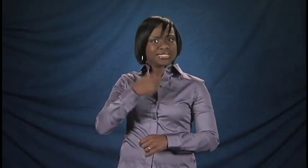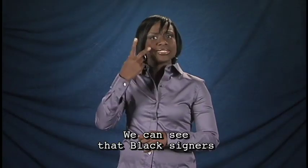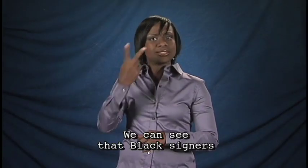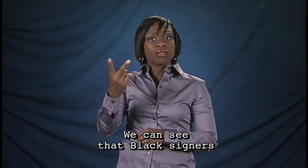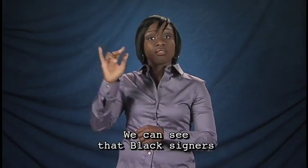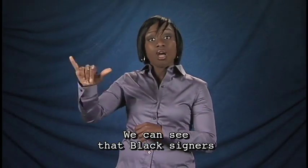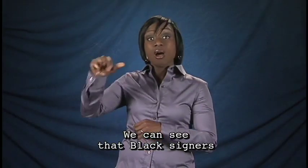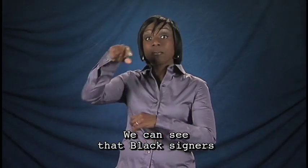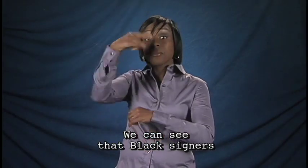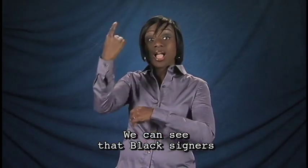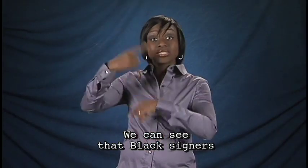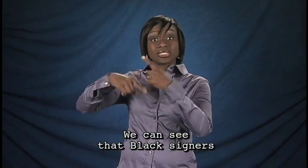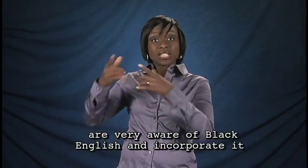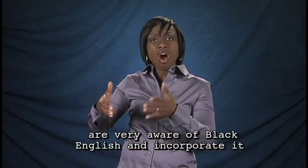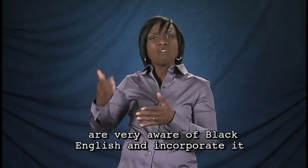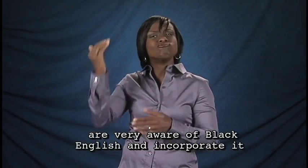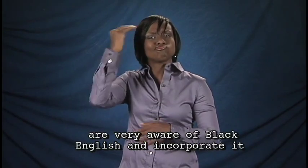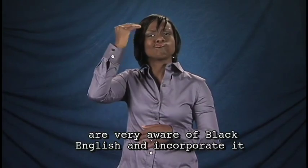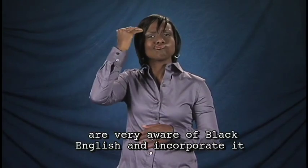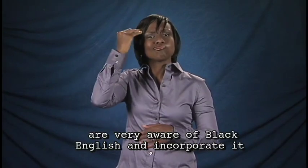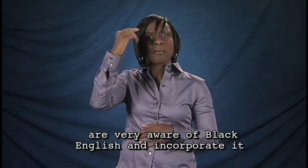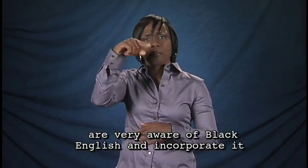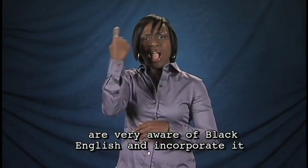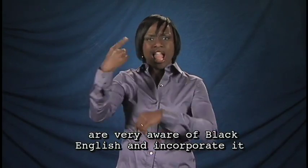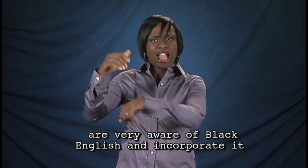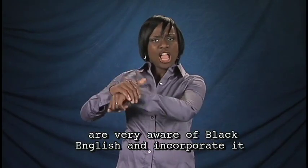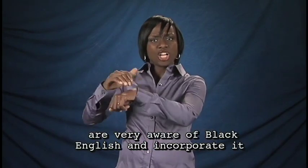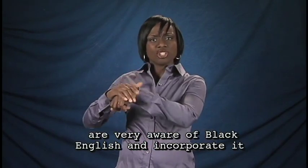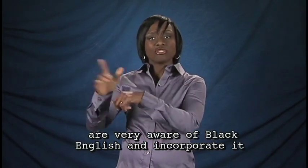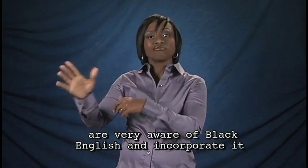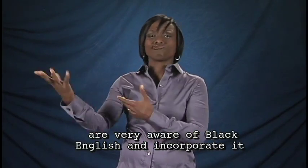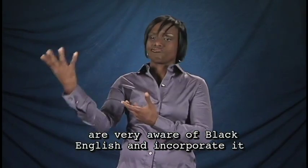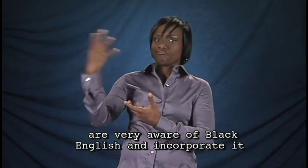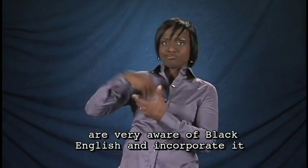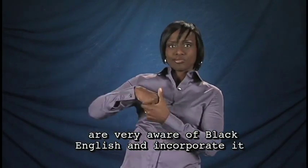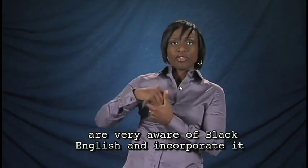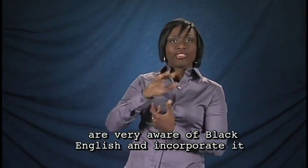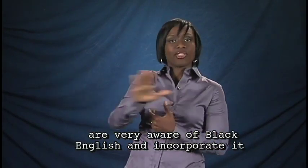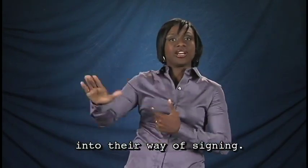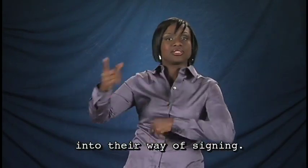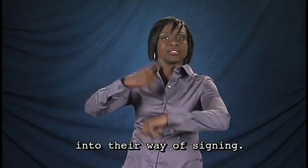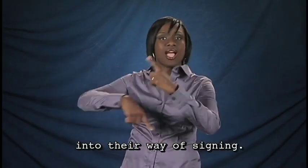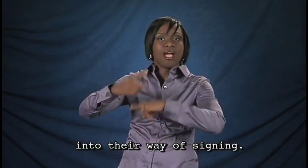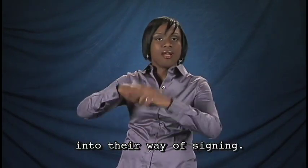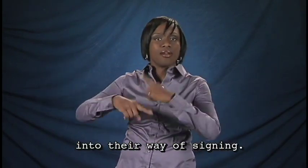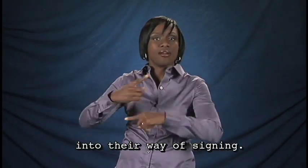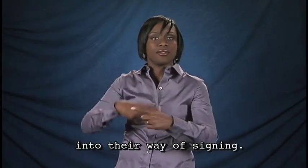We can see that black signers are very aware of black English and incorporate it into their way of signing.